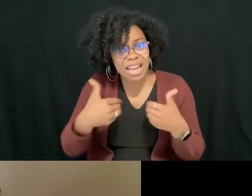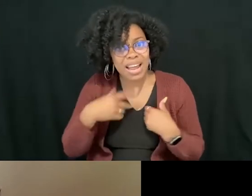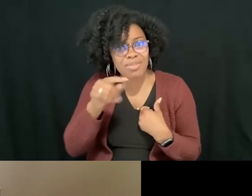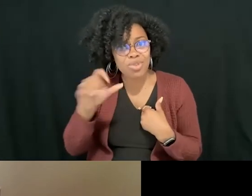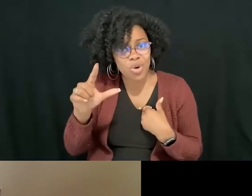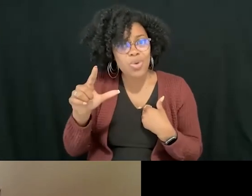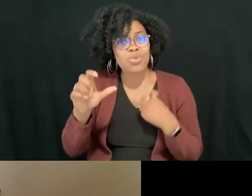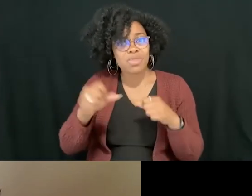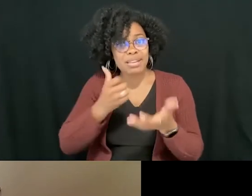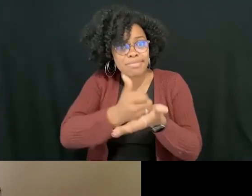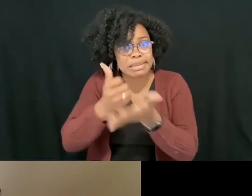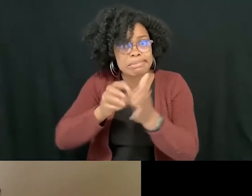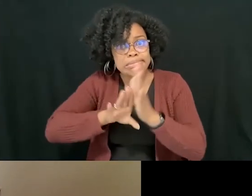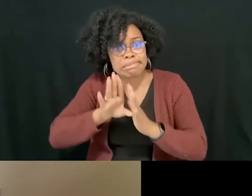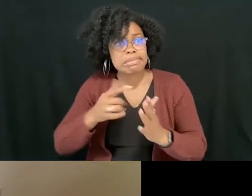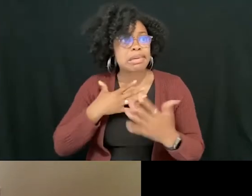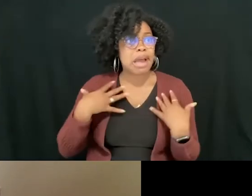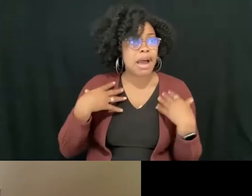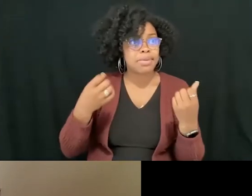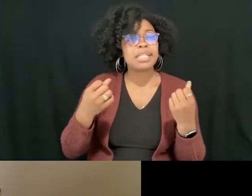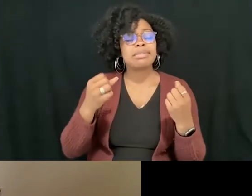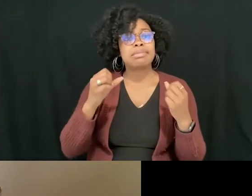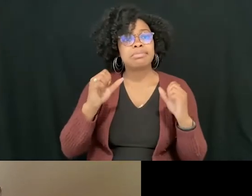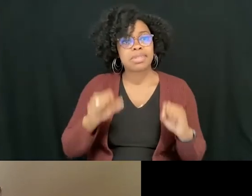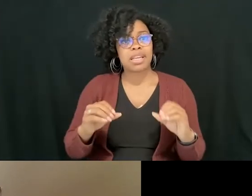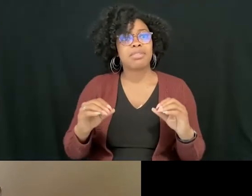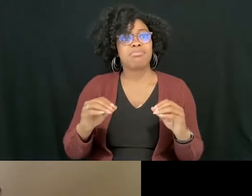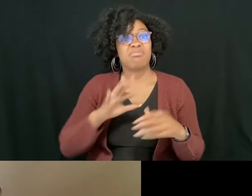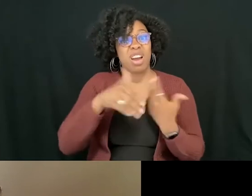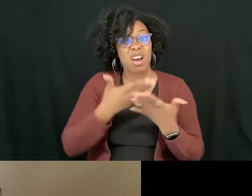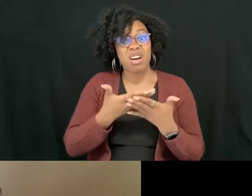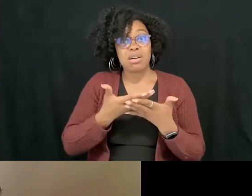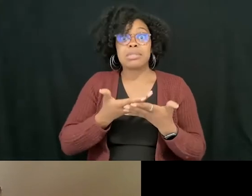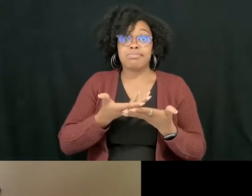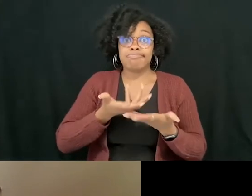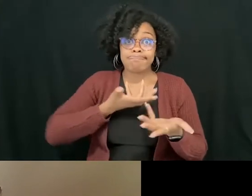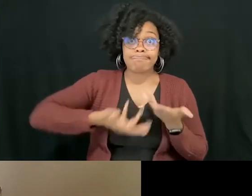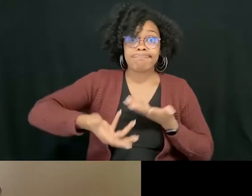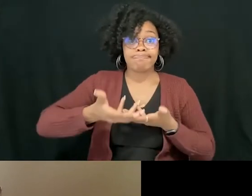build your confidence so that we can all work together to raise a powerful next generation.